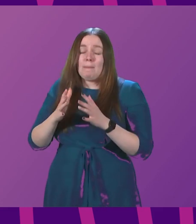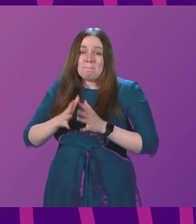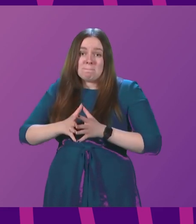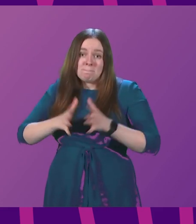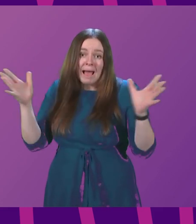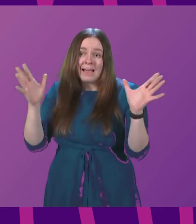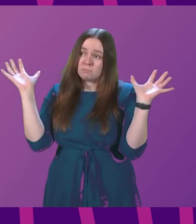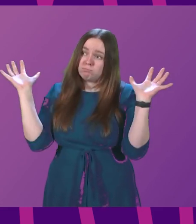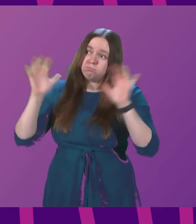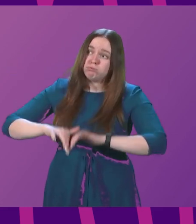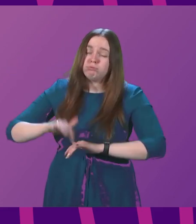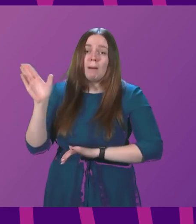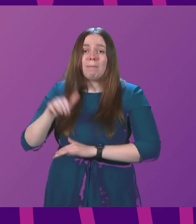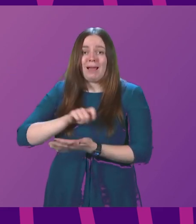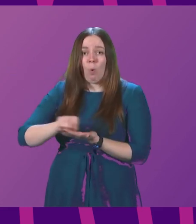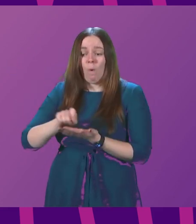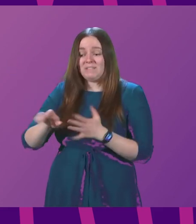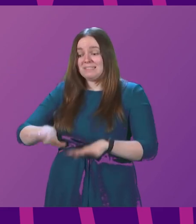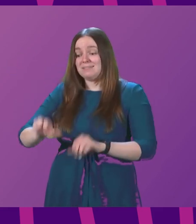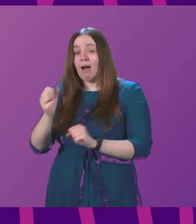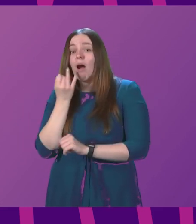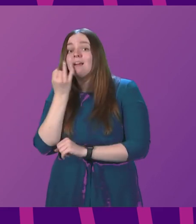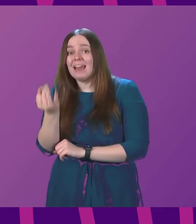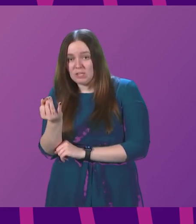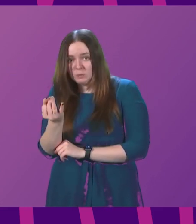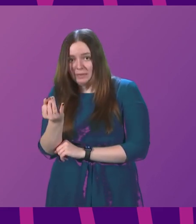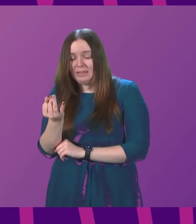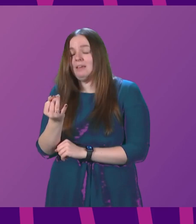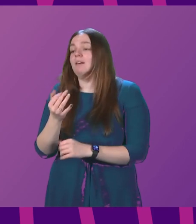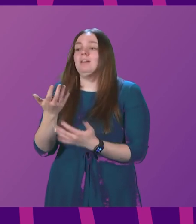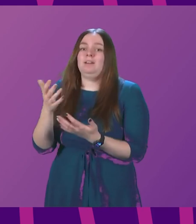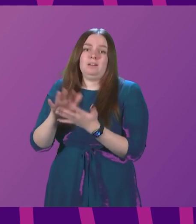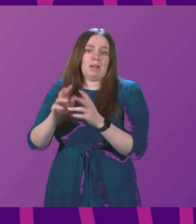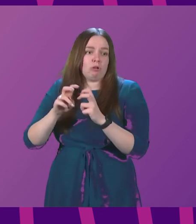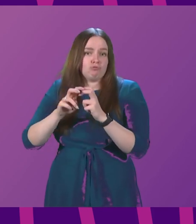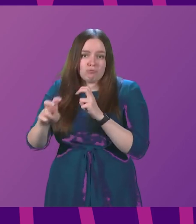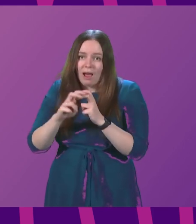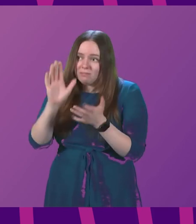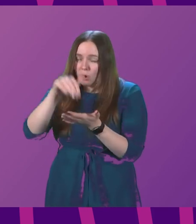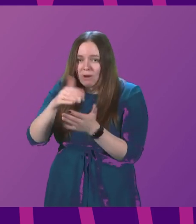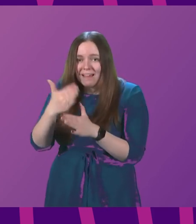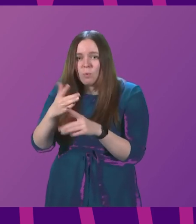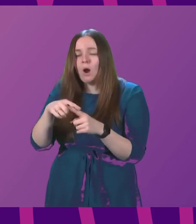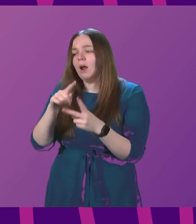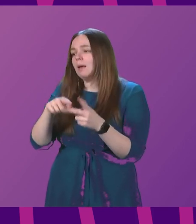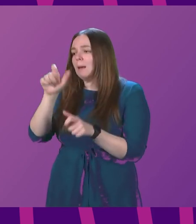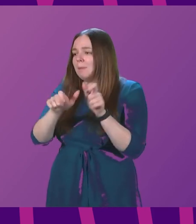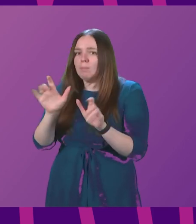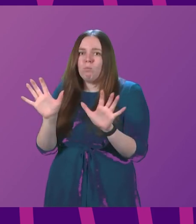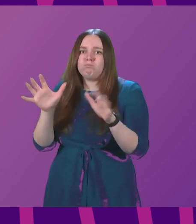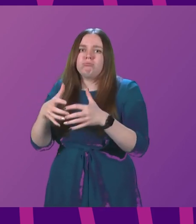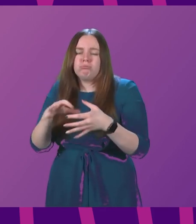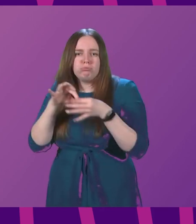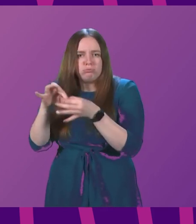to the office from next week with all that goes with that in terms of travel to work, people coming together would risk